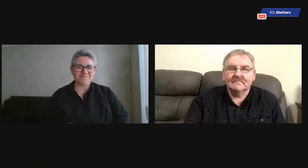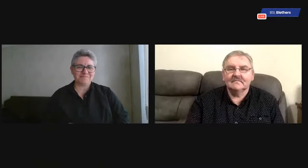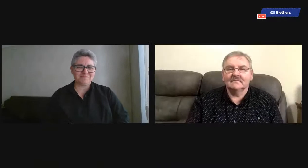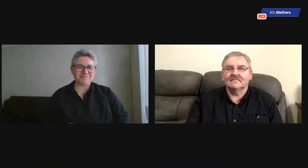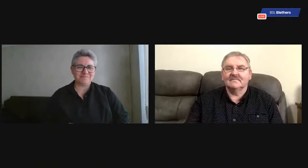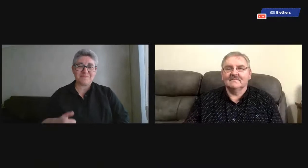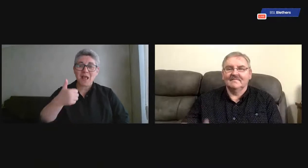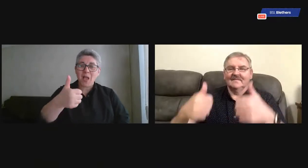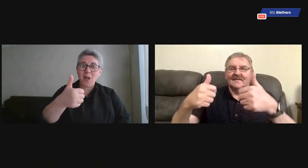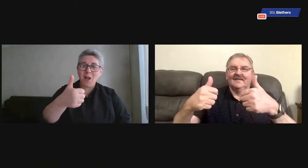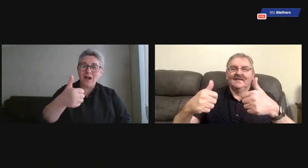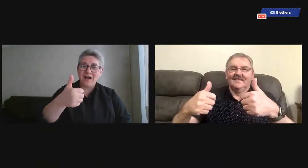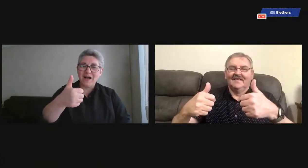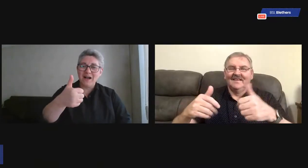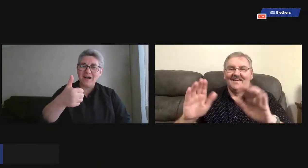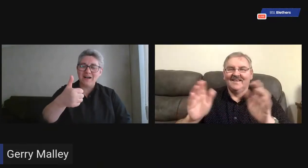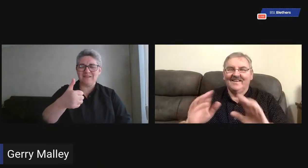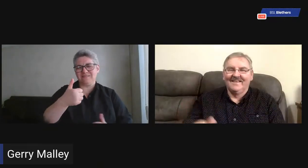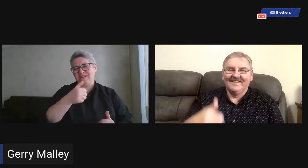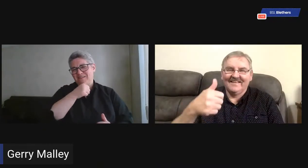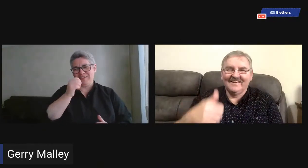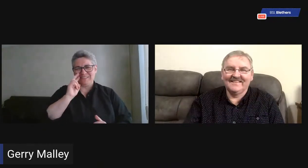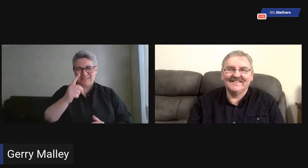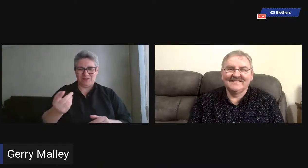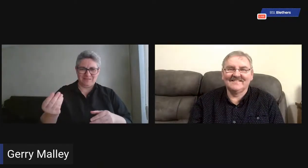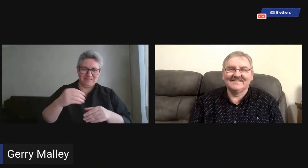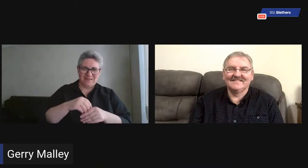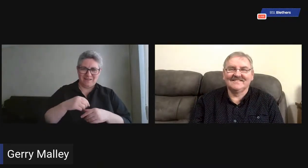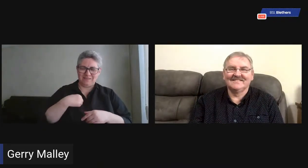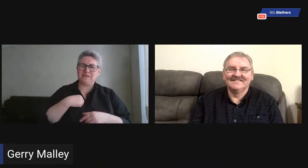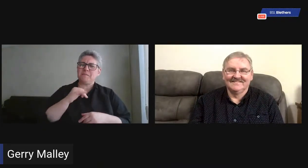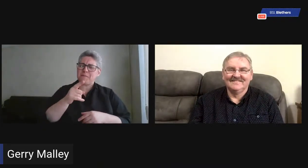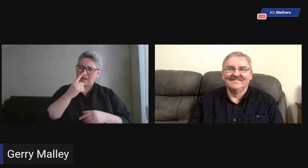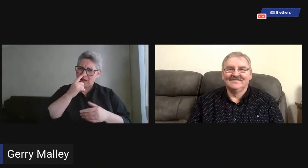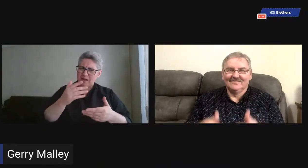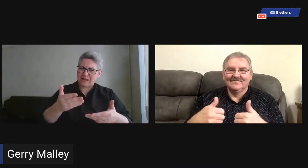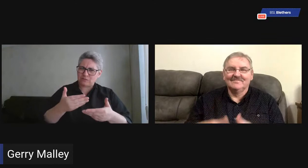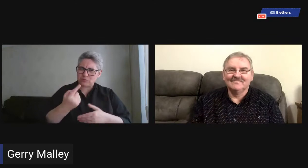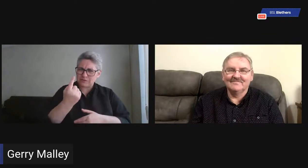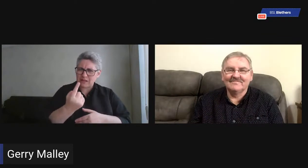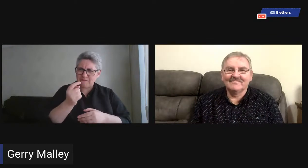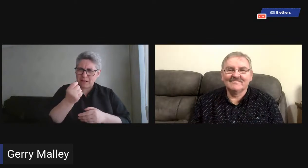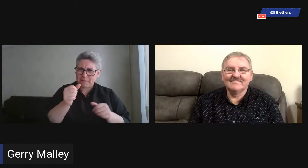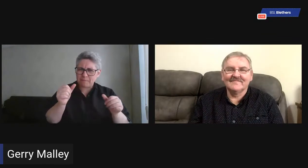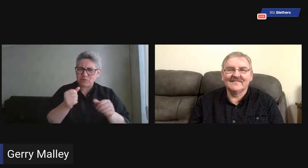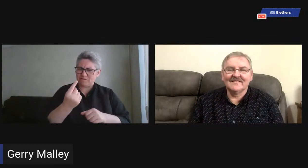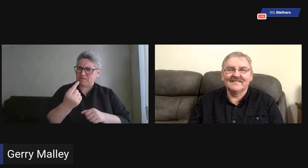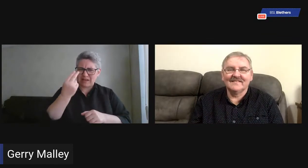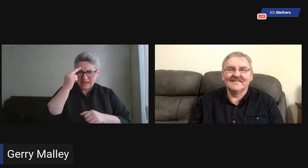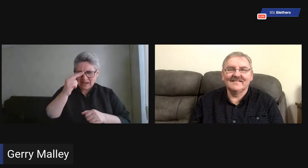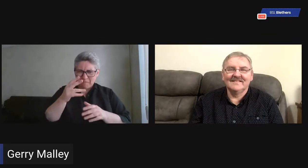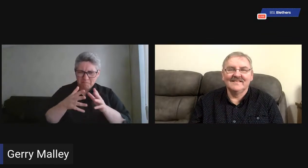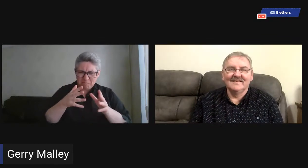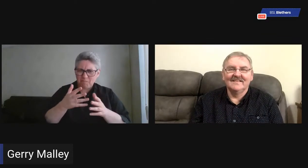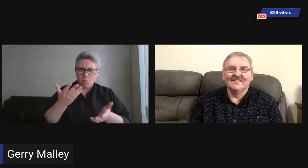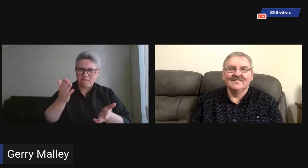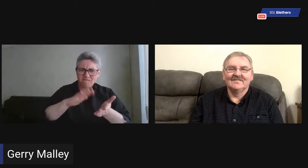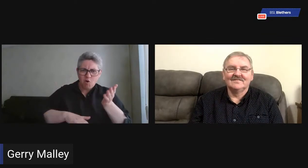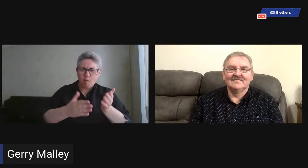Geri. Hello. Hi there. Lovely to see you. Thanks for coming along. Perhaps you could